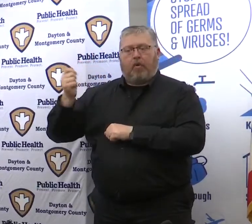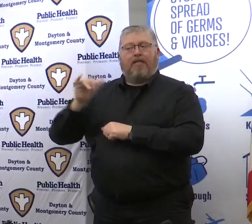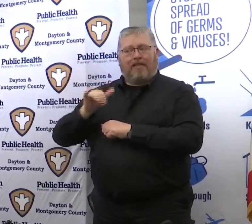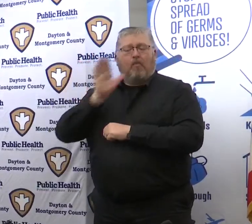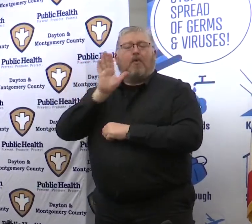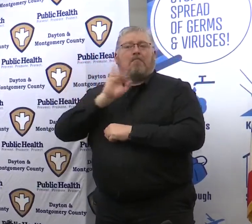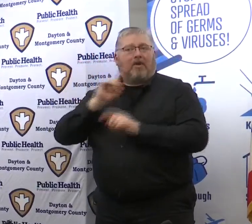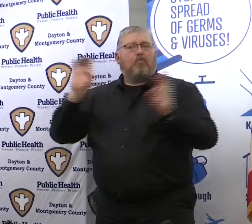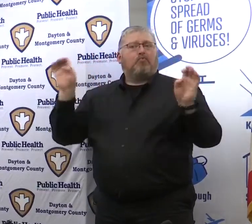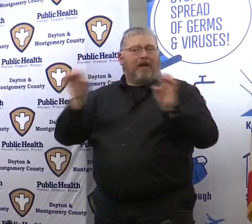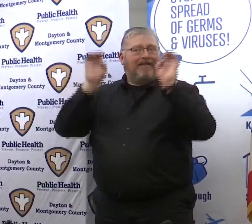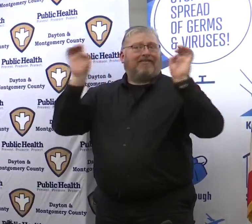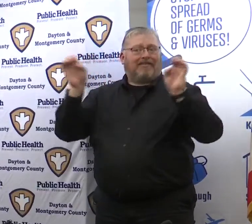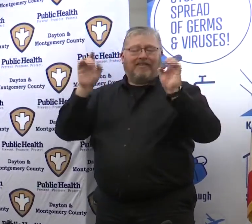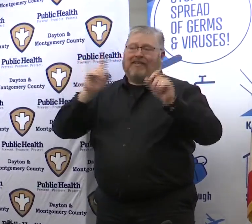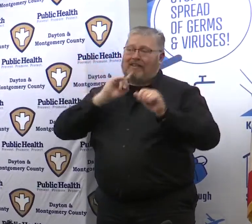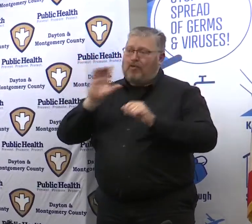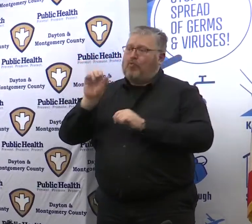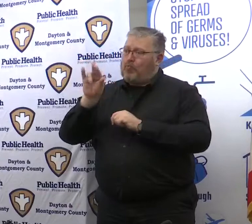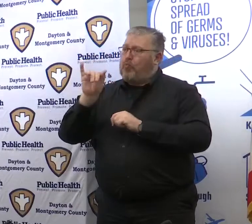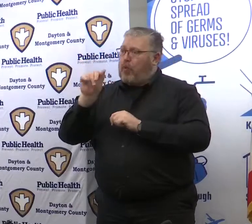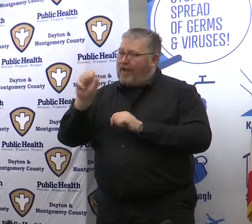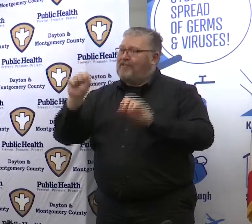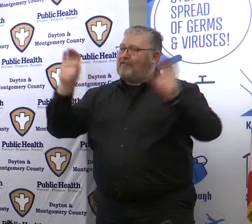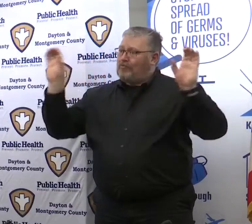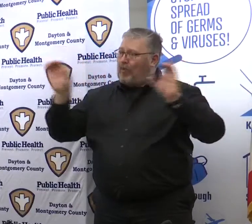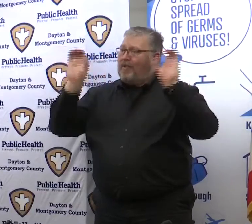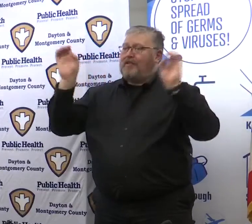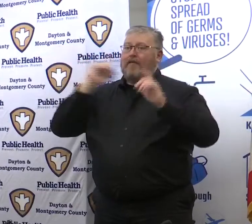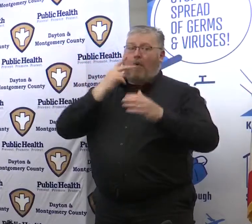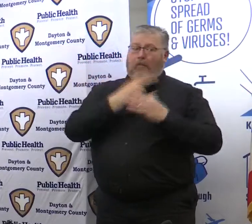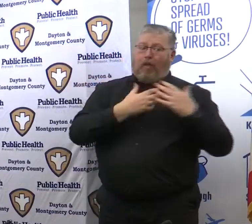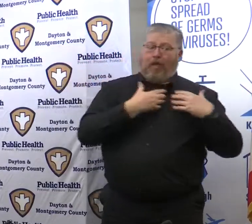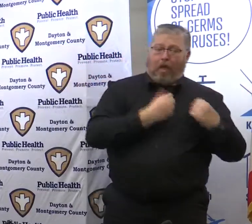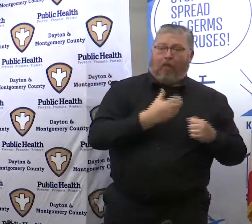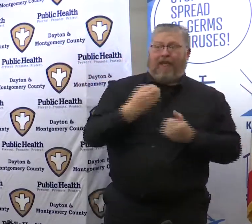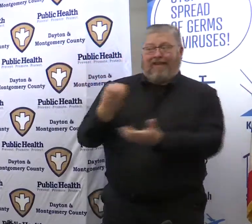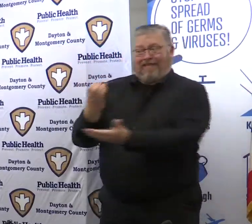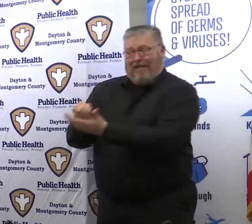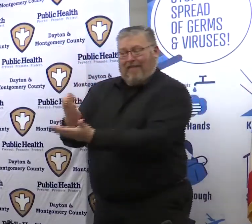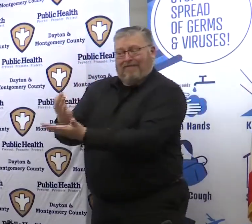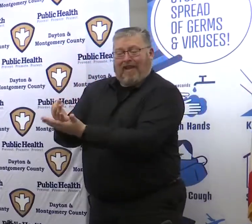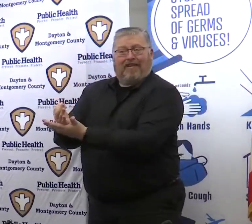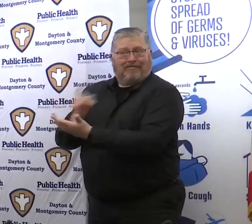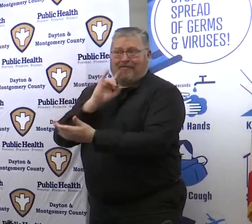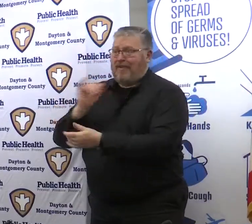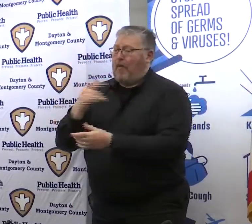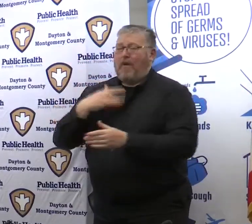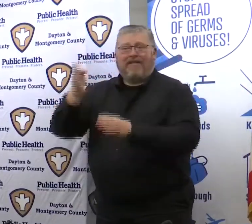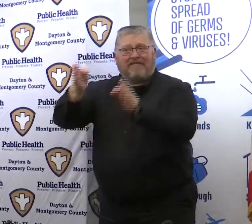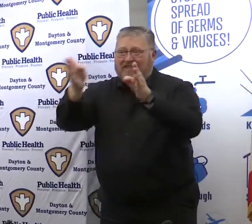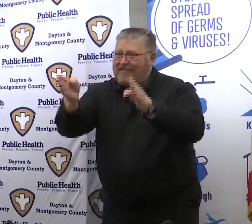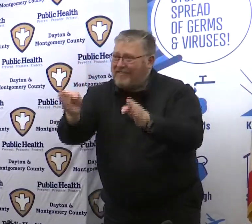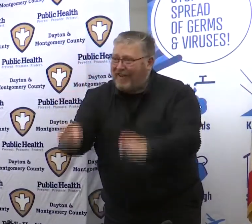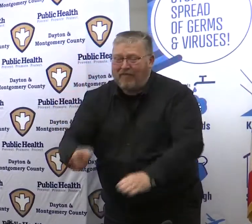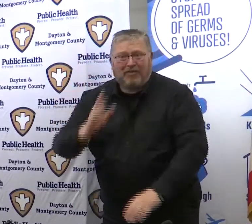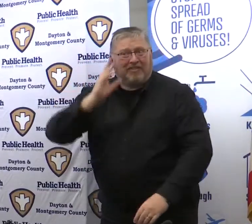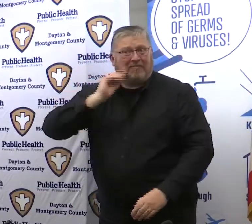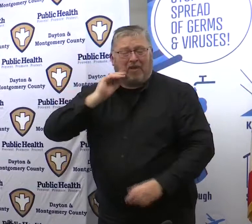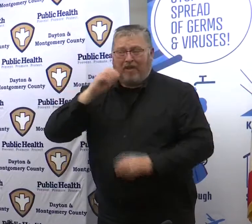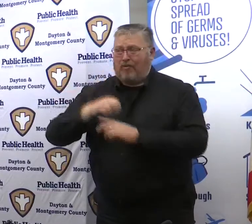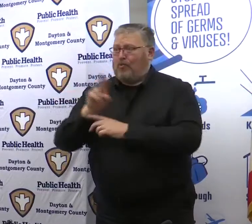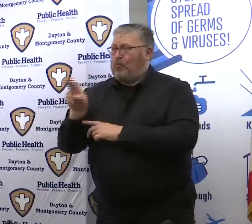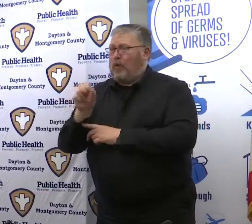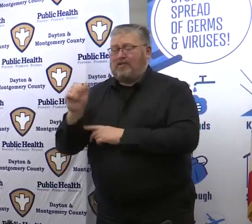a crisis and is a crisis both health wise and economically quite frankly that we have never seen before in this